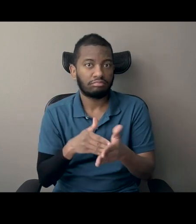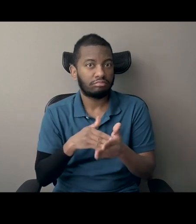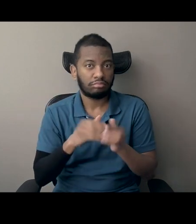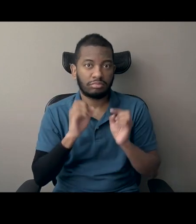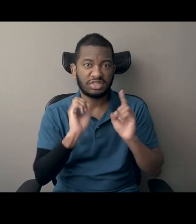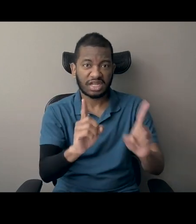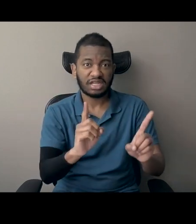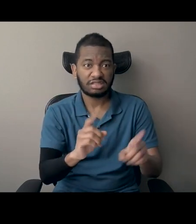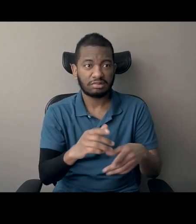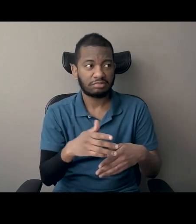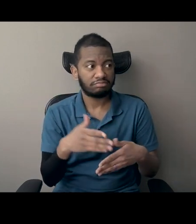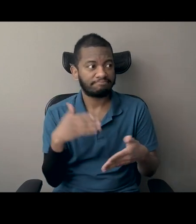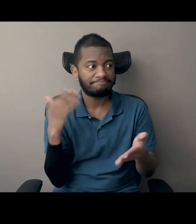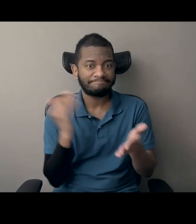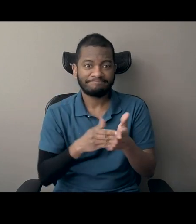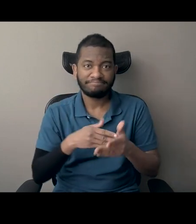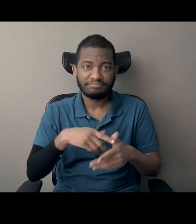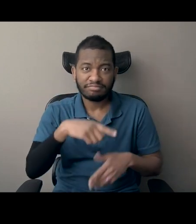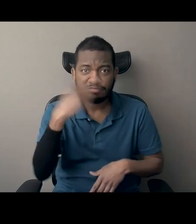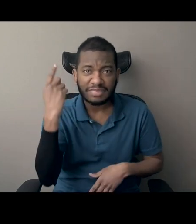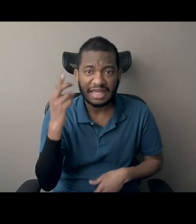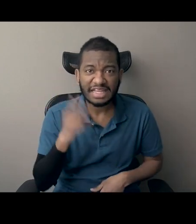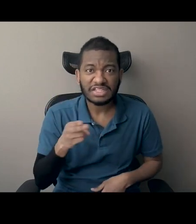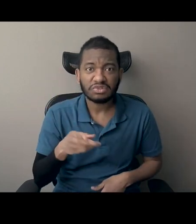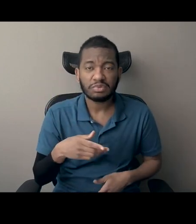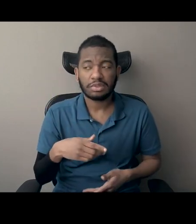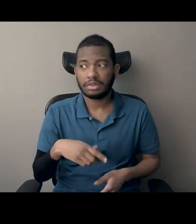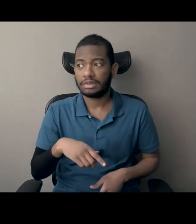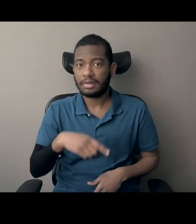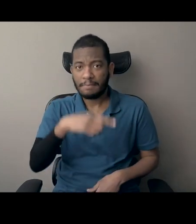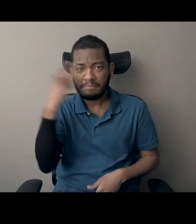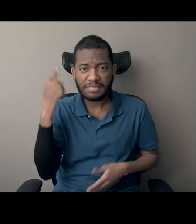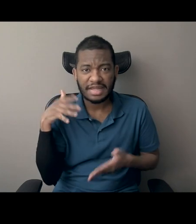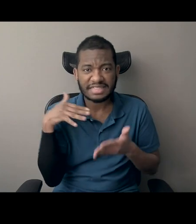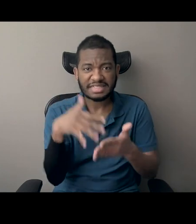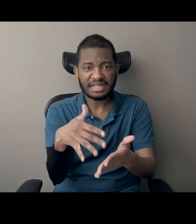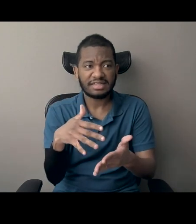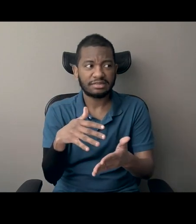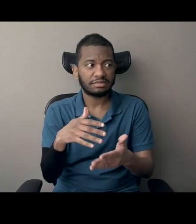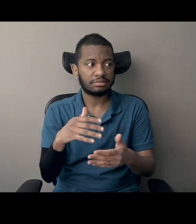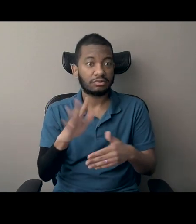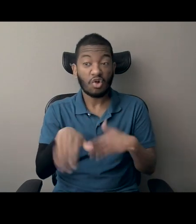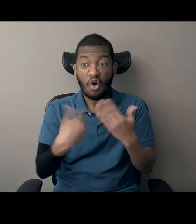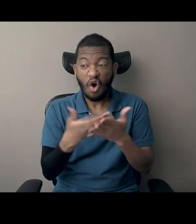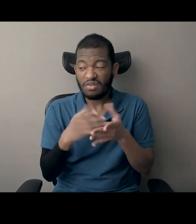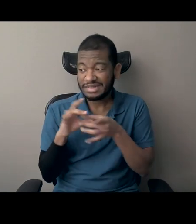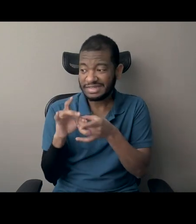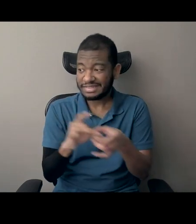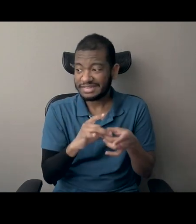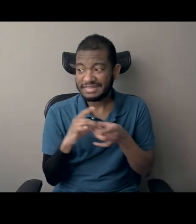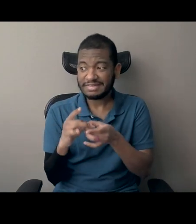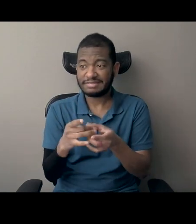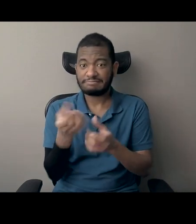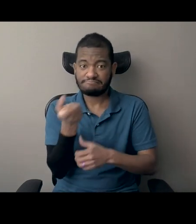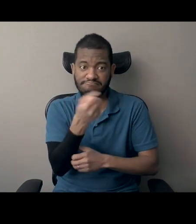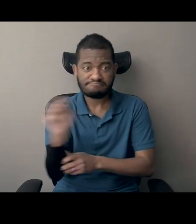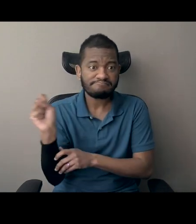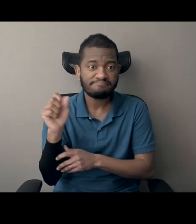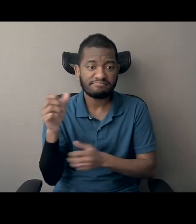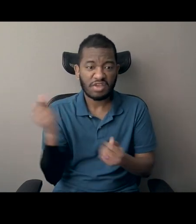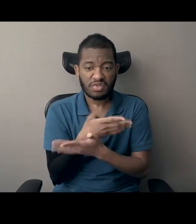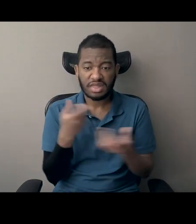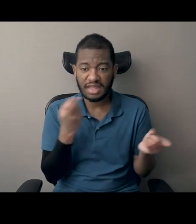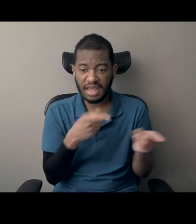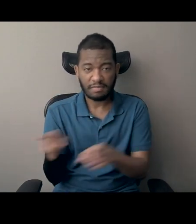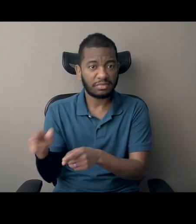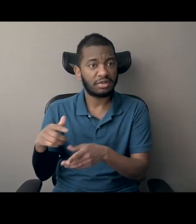on Black history, Black studies, and all of really the connected movements that help us and our students understand how we got here and how to